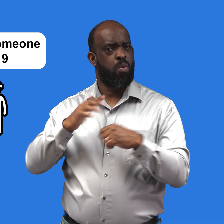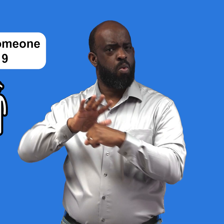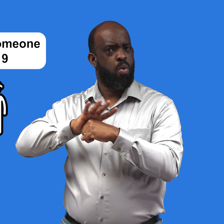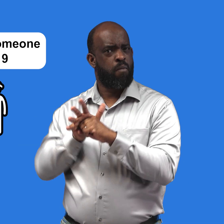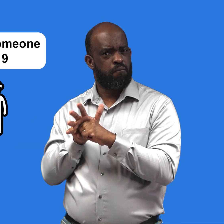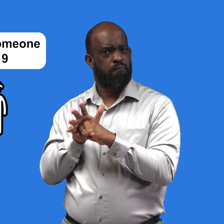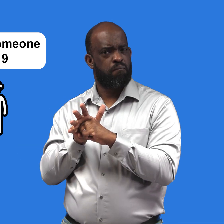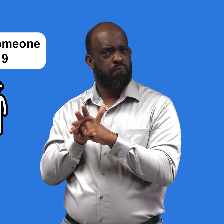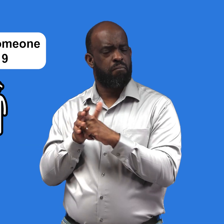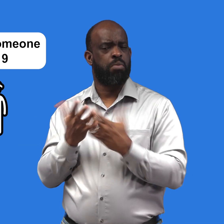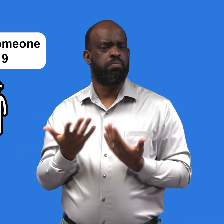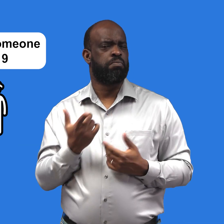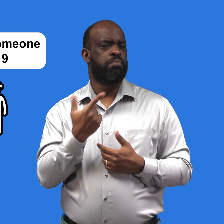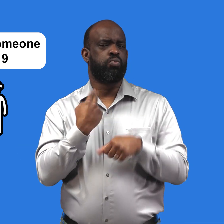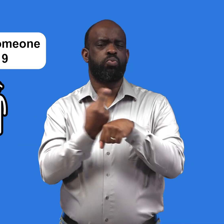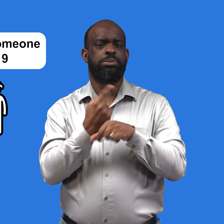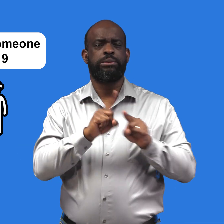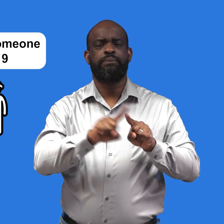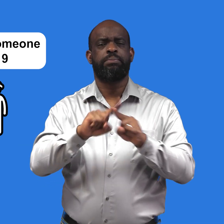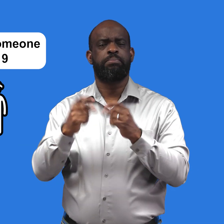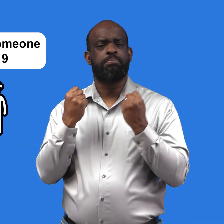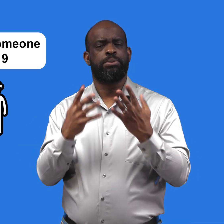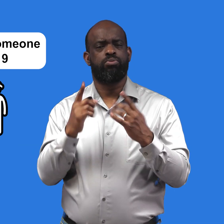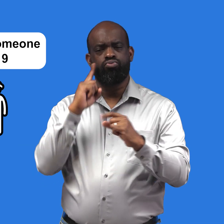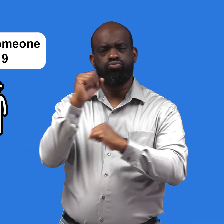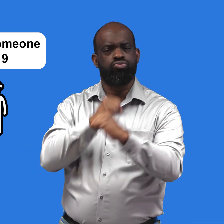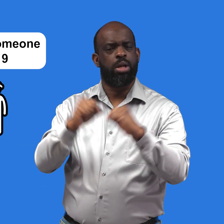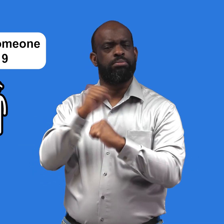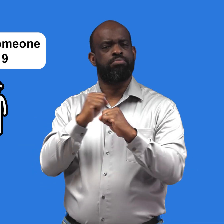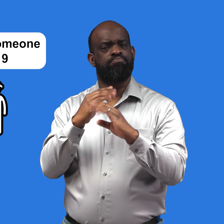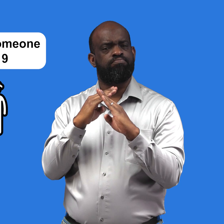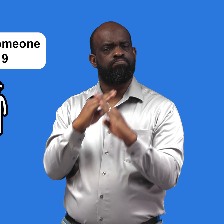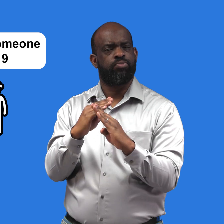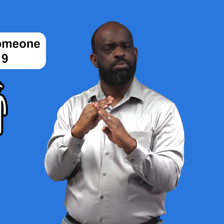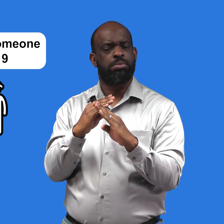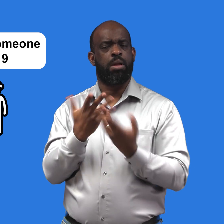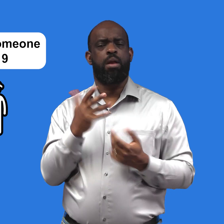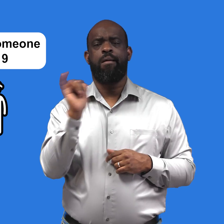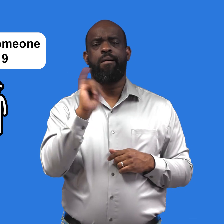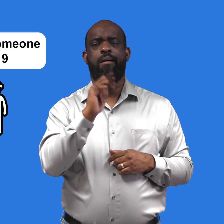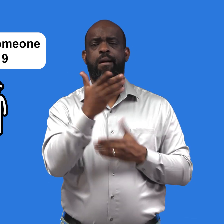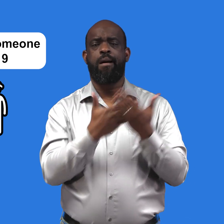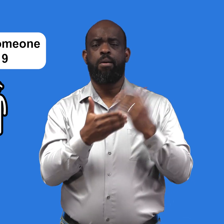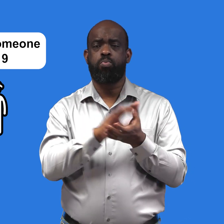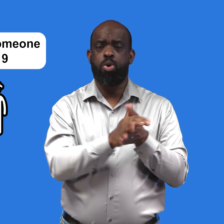use as many prevention strategies as you can, such as